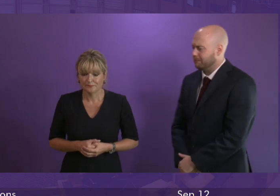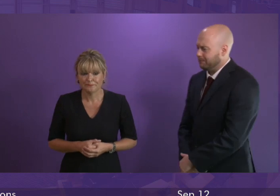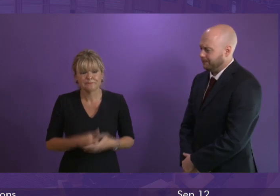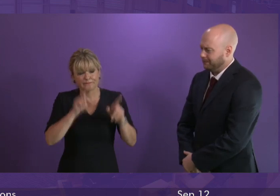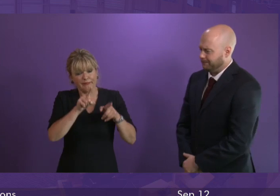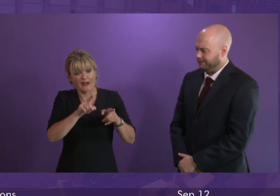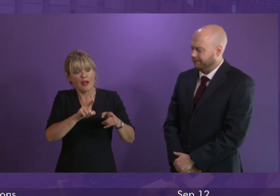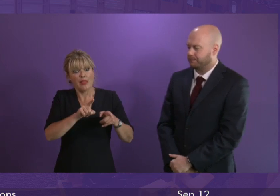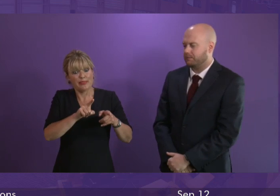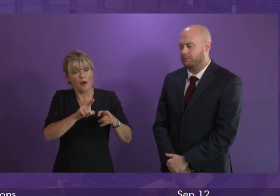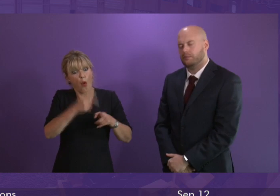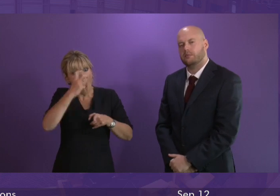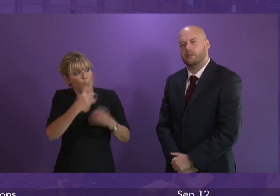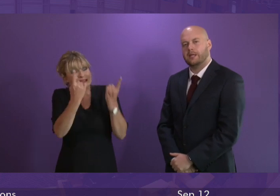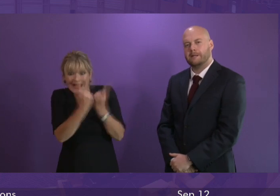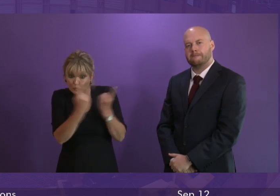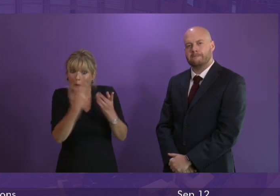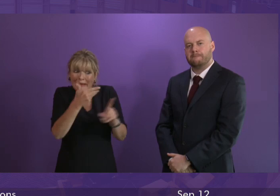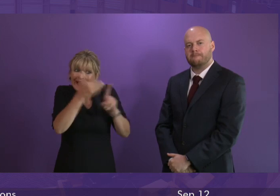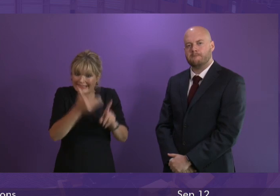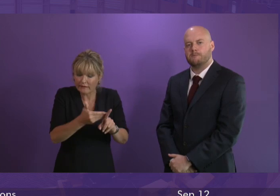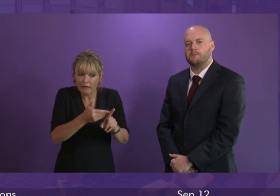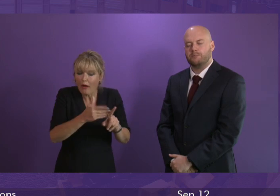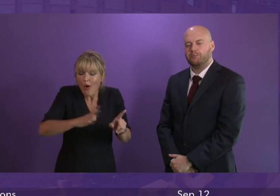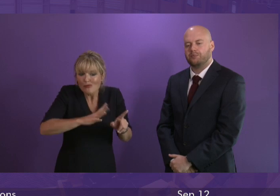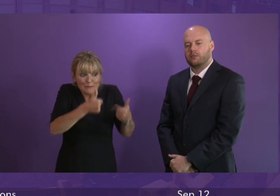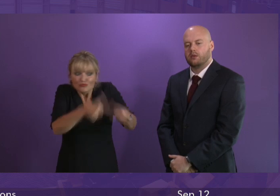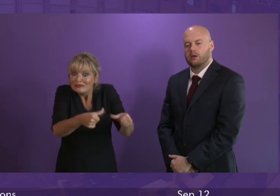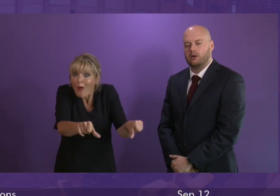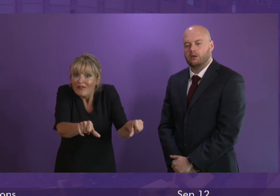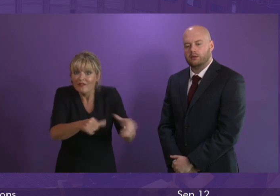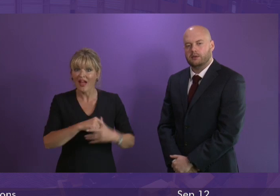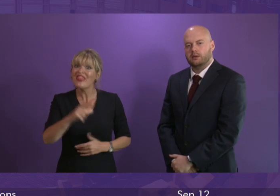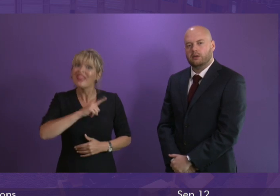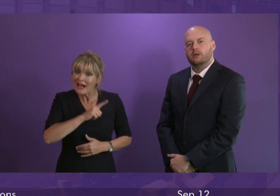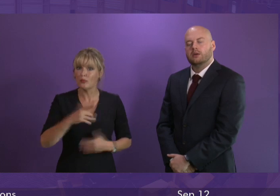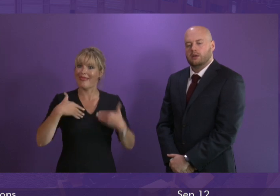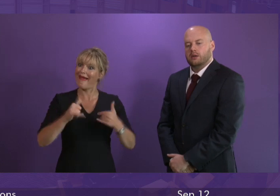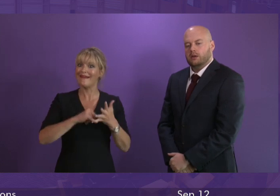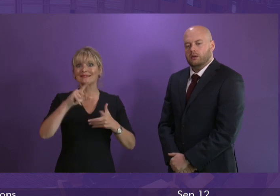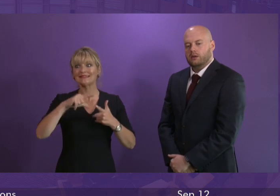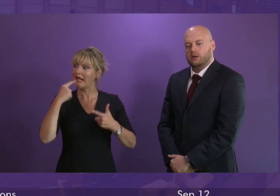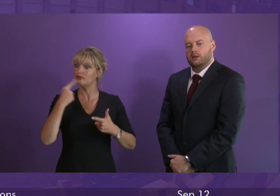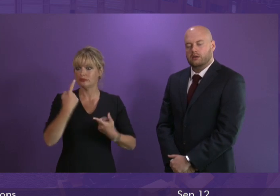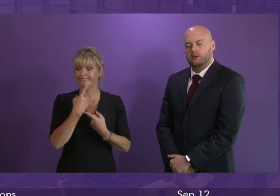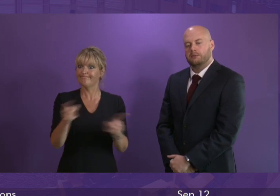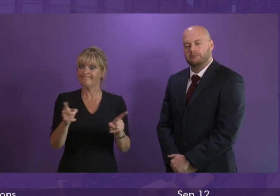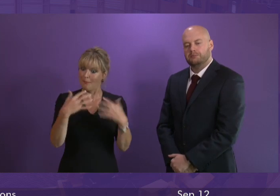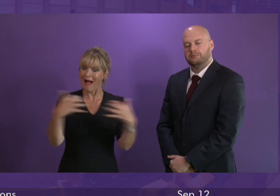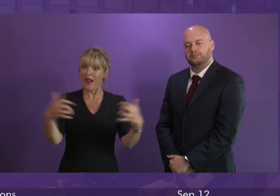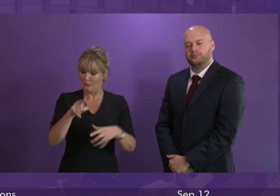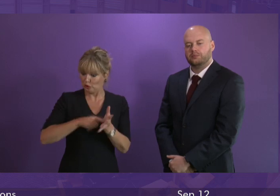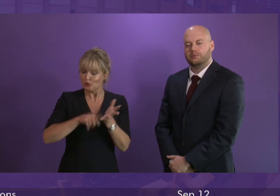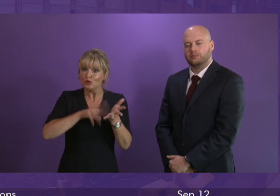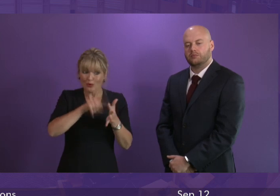previous issues that had been identified had been resolved, which is why the Health Secretary gave the comments she gave to Parliament